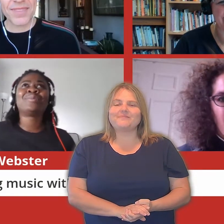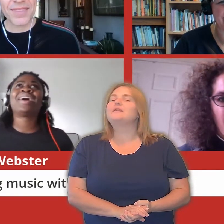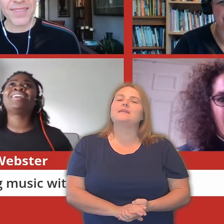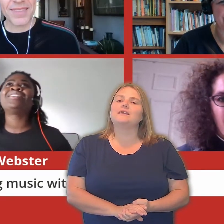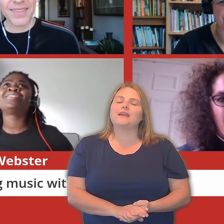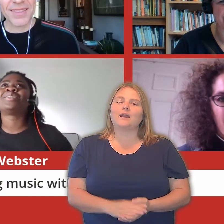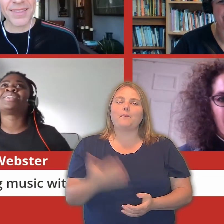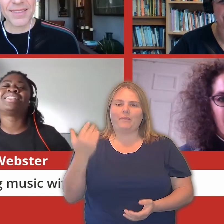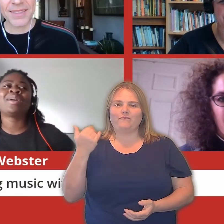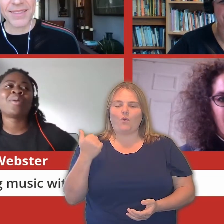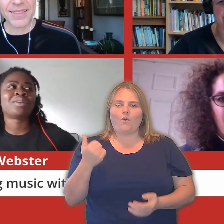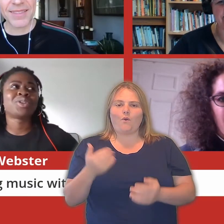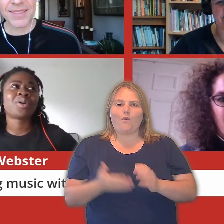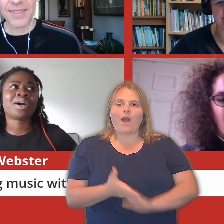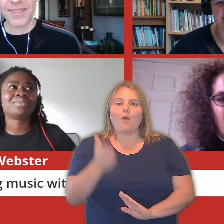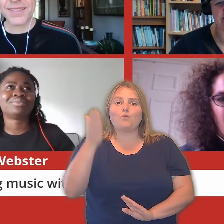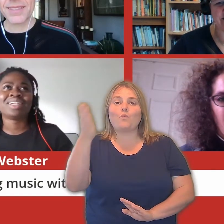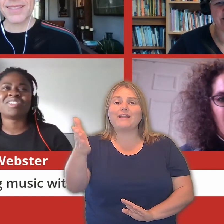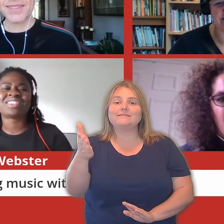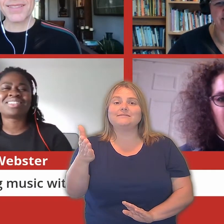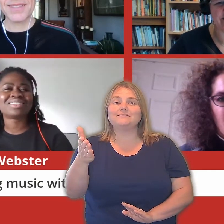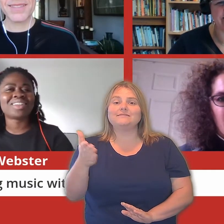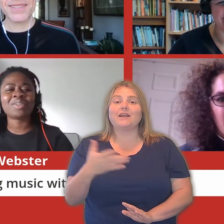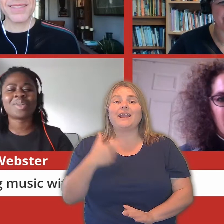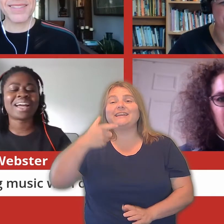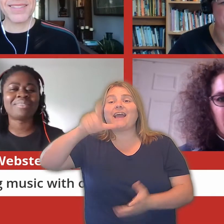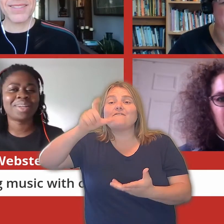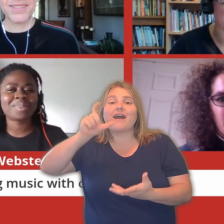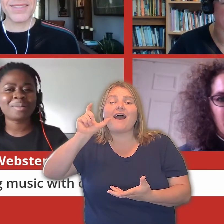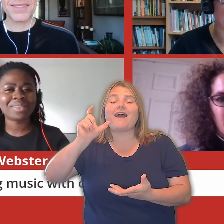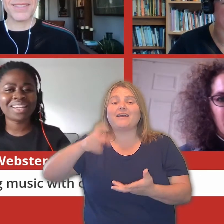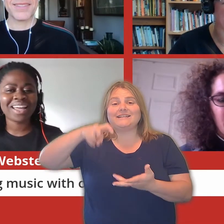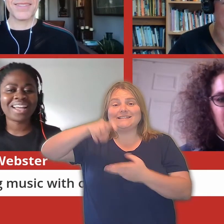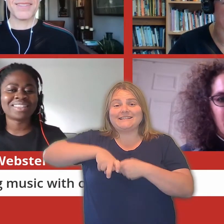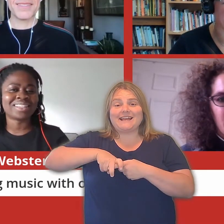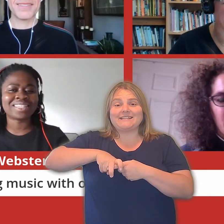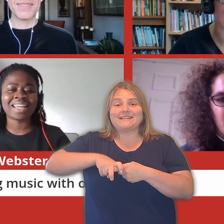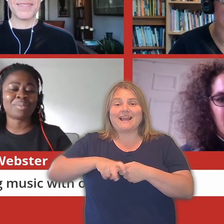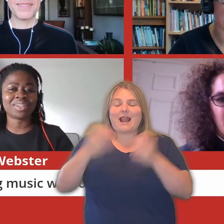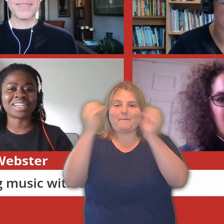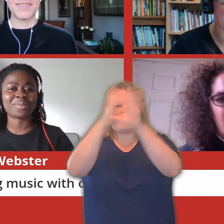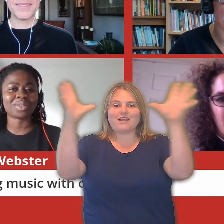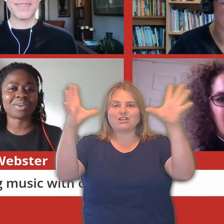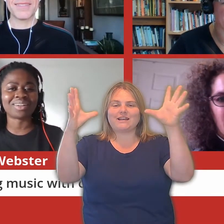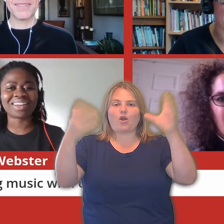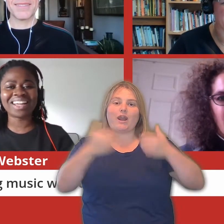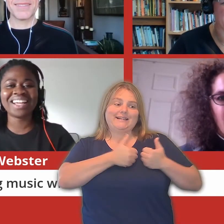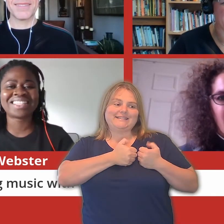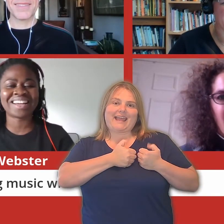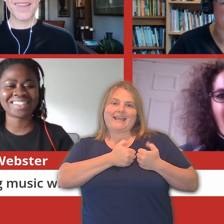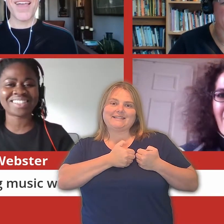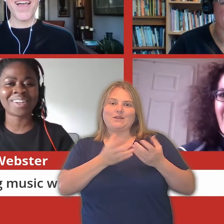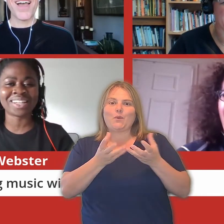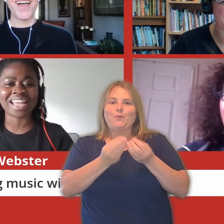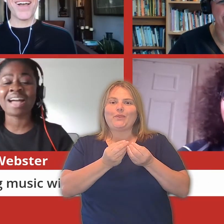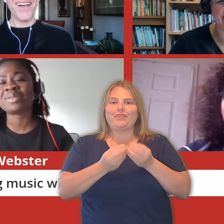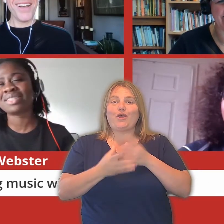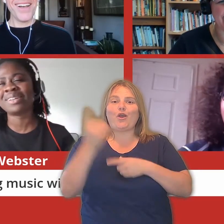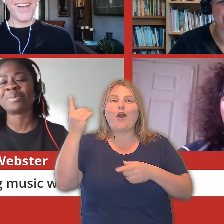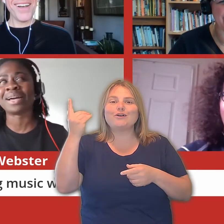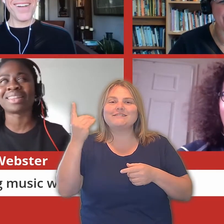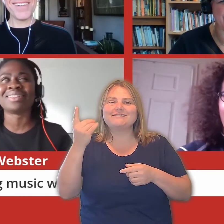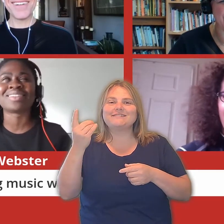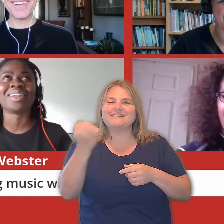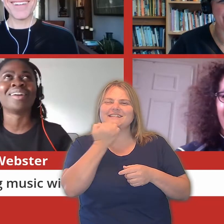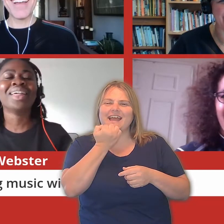Yeah. I used to do this thing where I'd go out and just go to a cafe or something and then say, I'm on a date with God. It sounded so cute. I